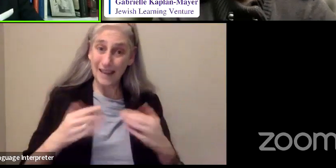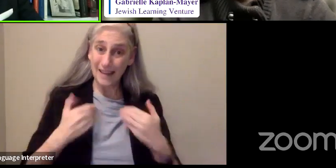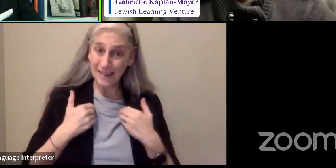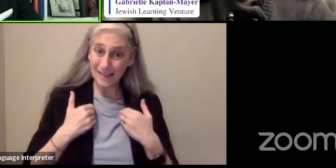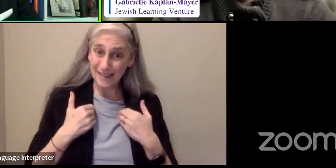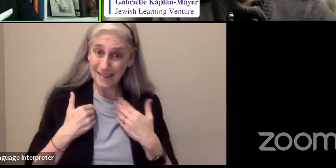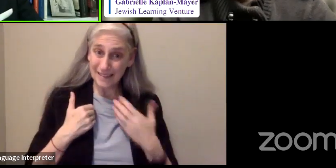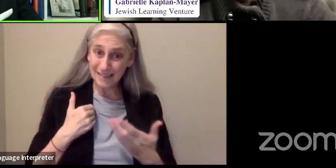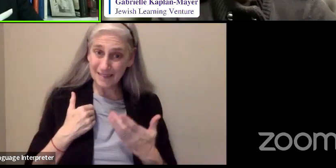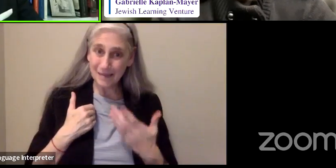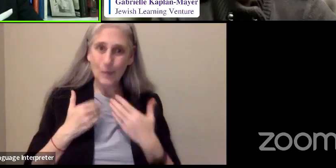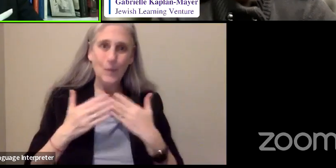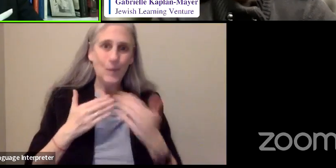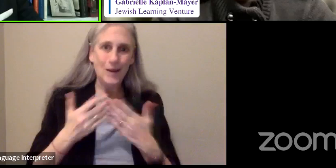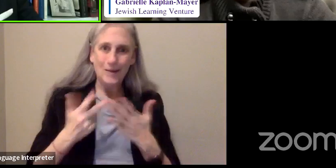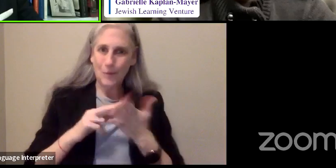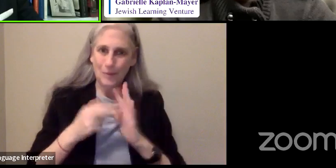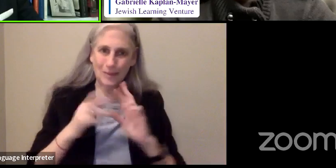whatever that means,